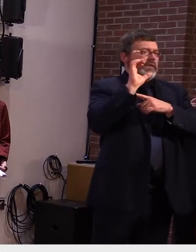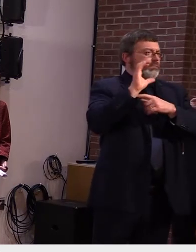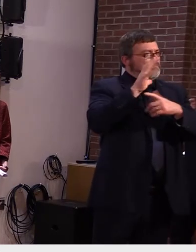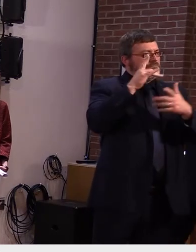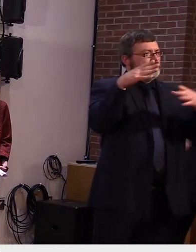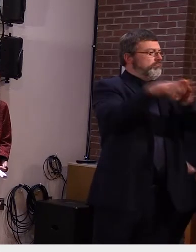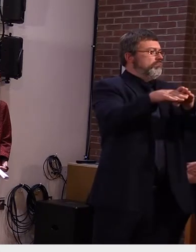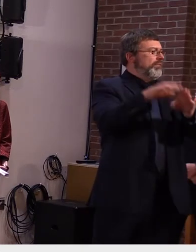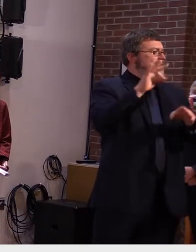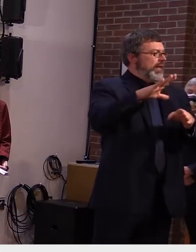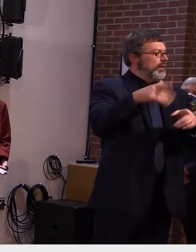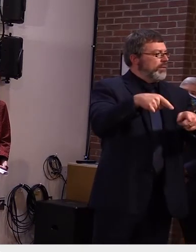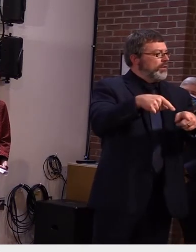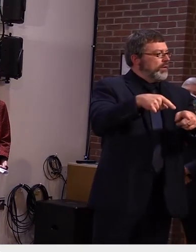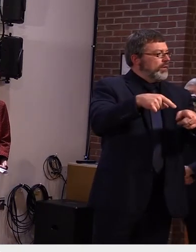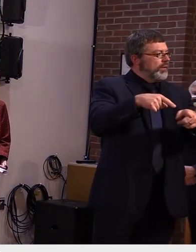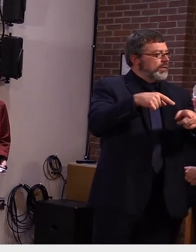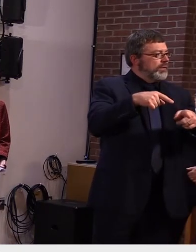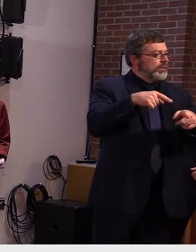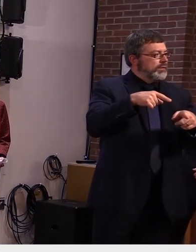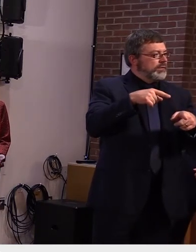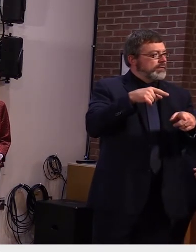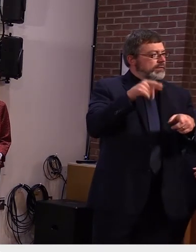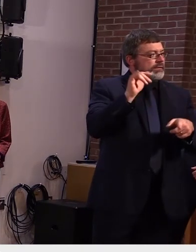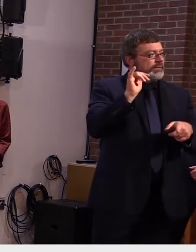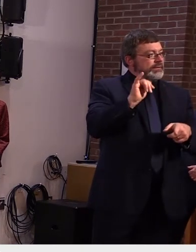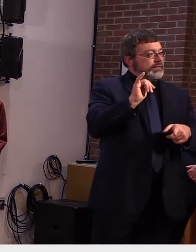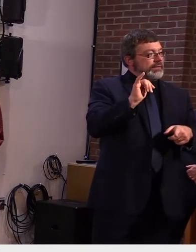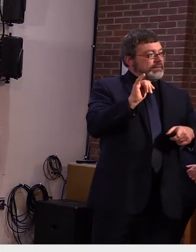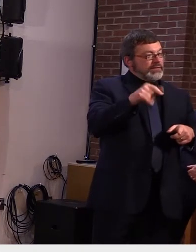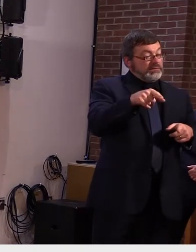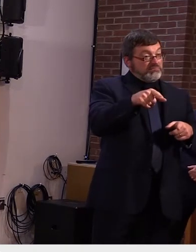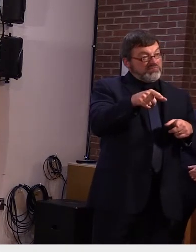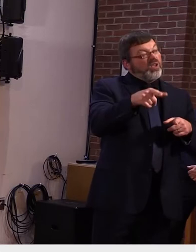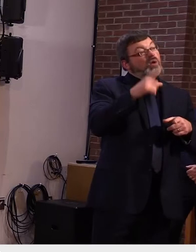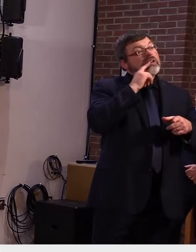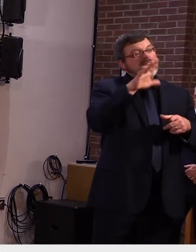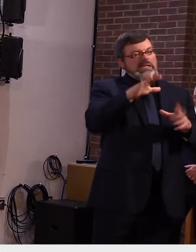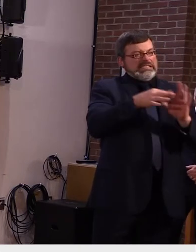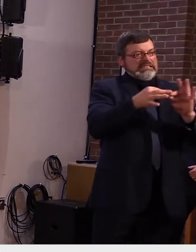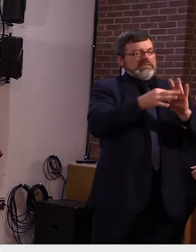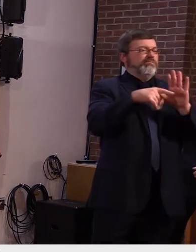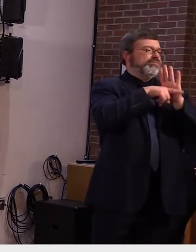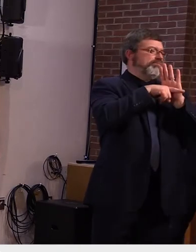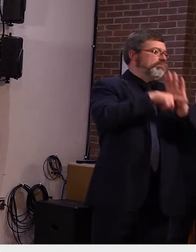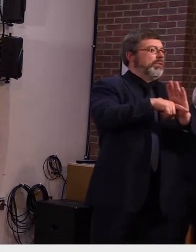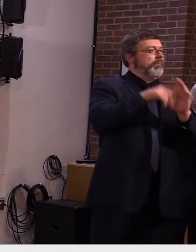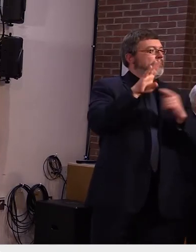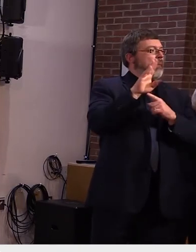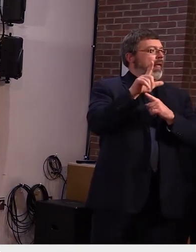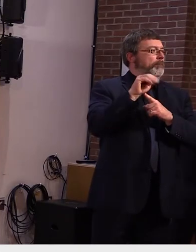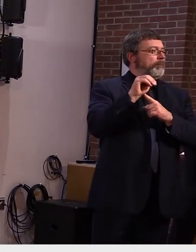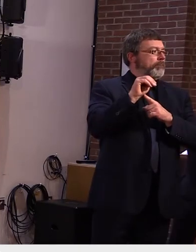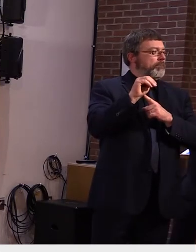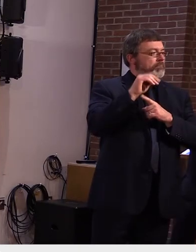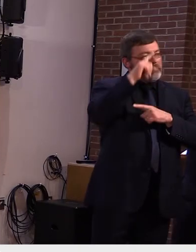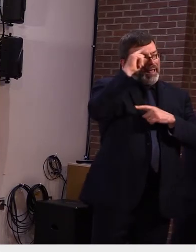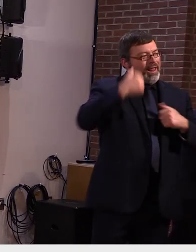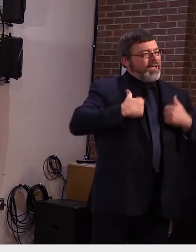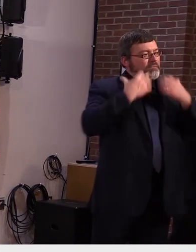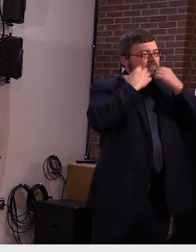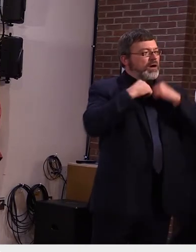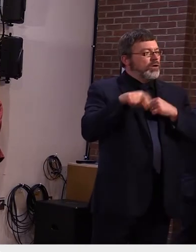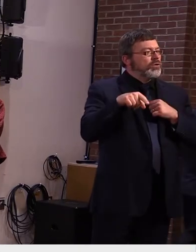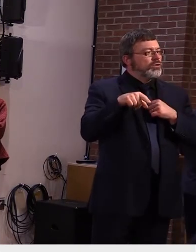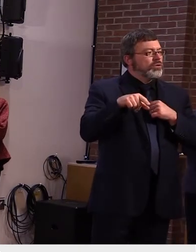flags and sister have you heard of any instances like this happening in vermont and it becomes a pattern is it something that you'd